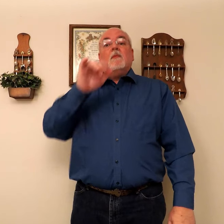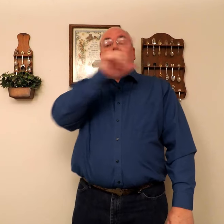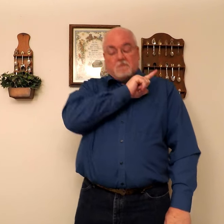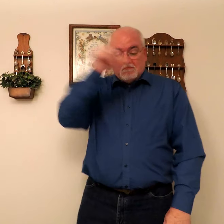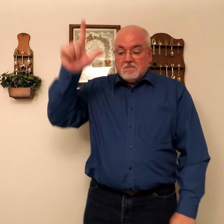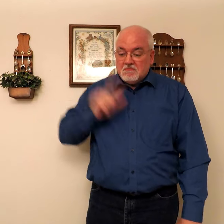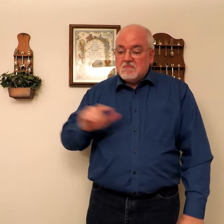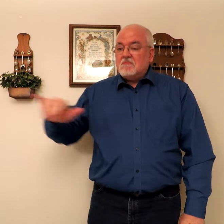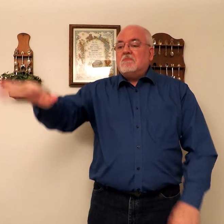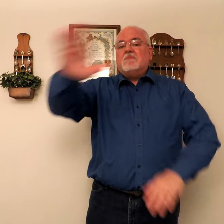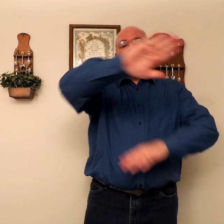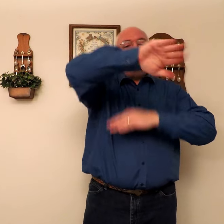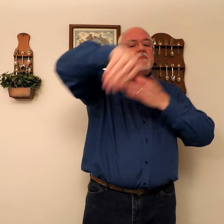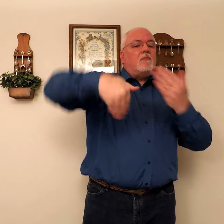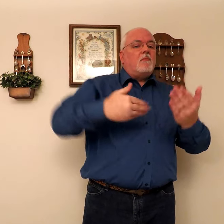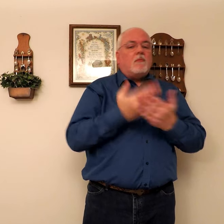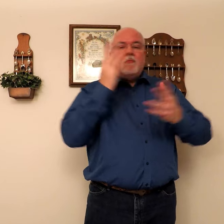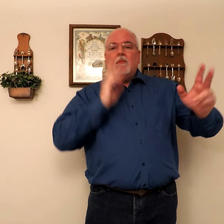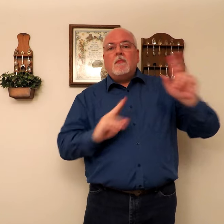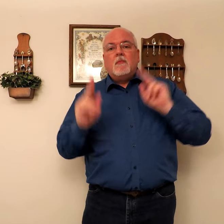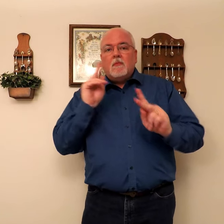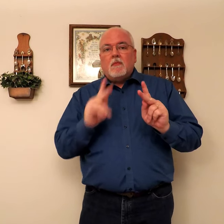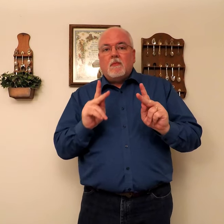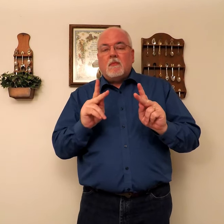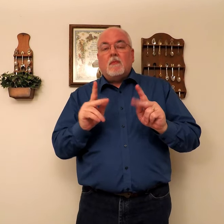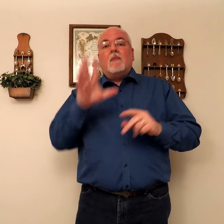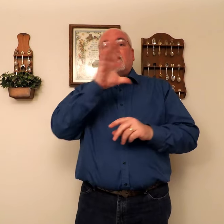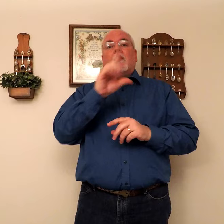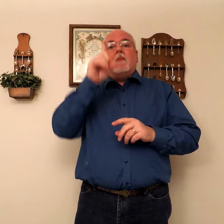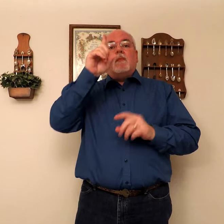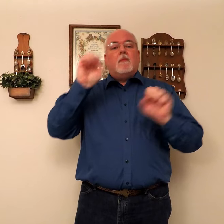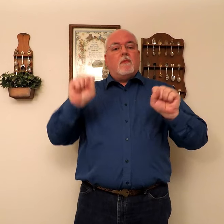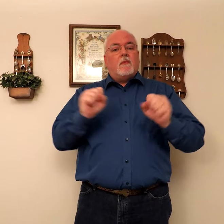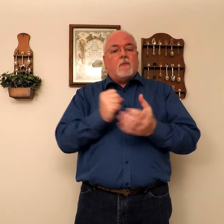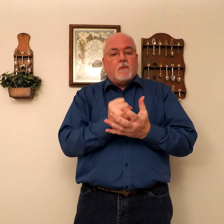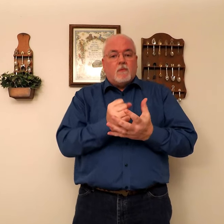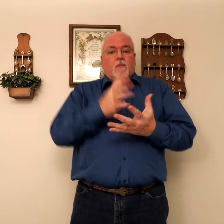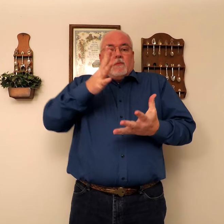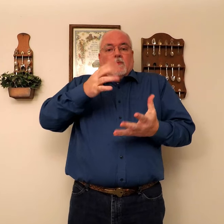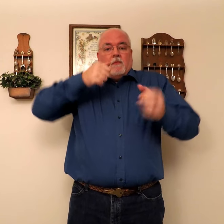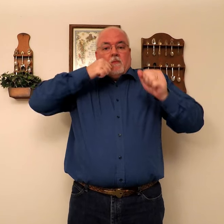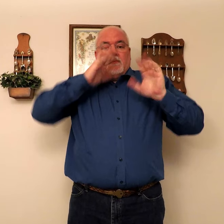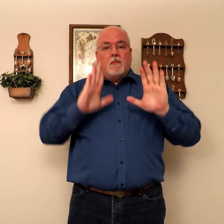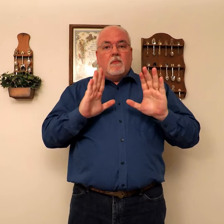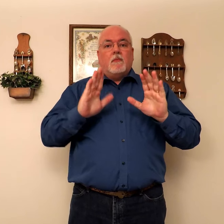people, and he richly blesses everyone who looks to him for help.